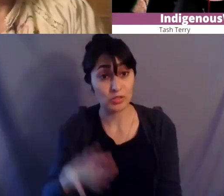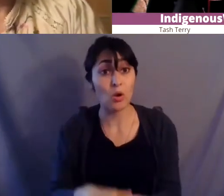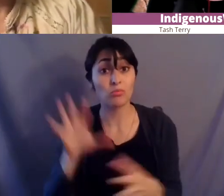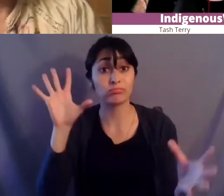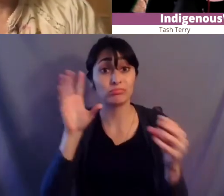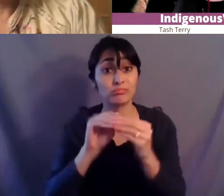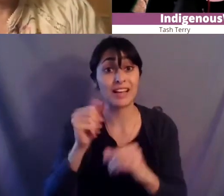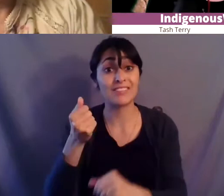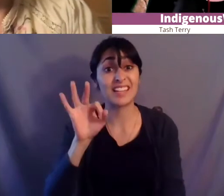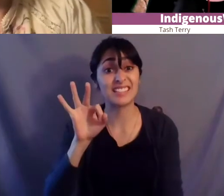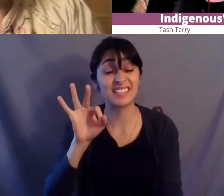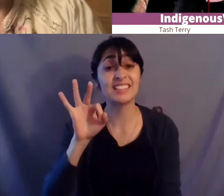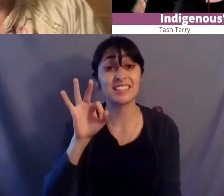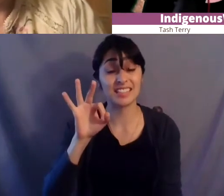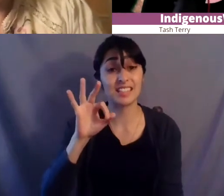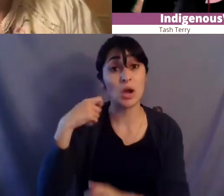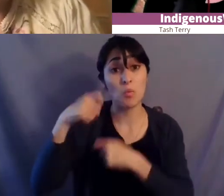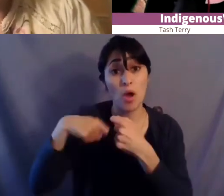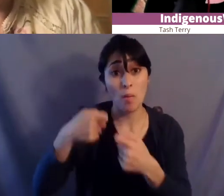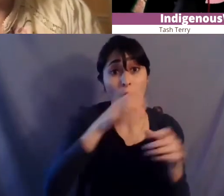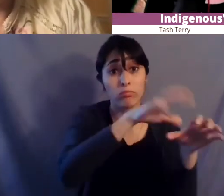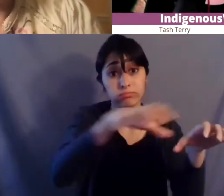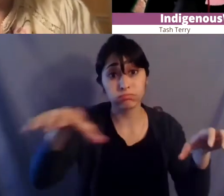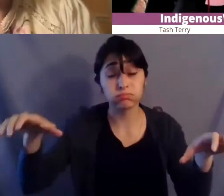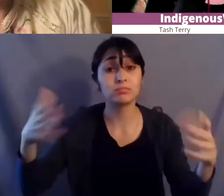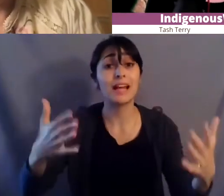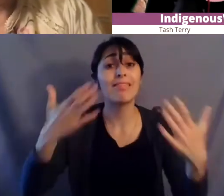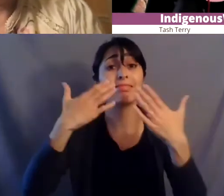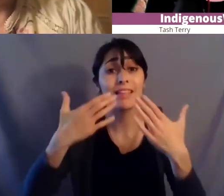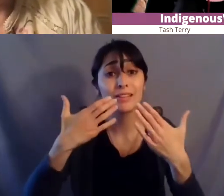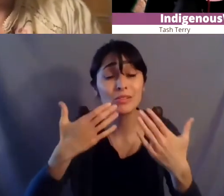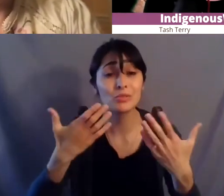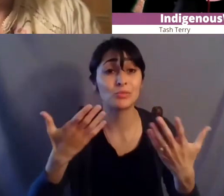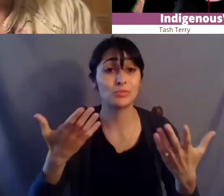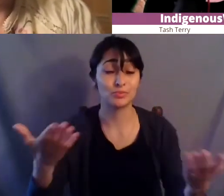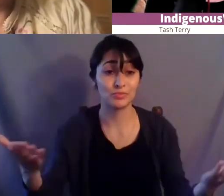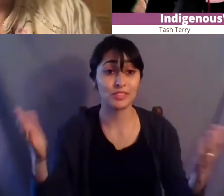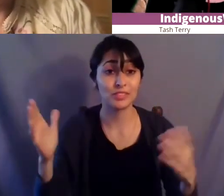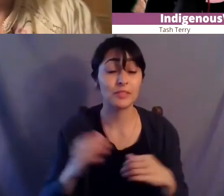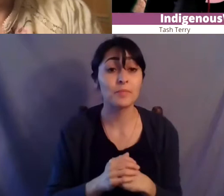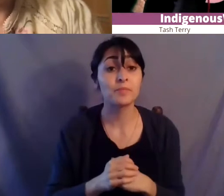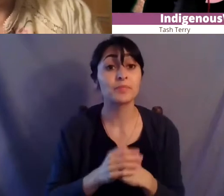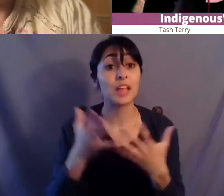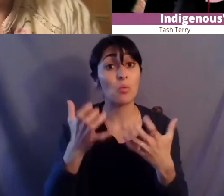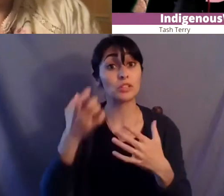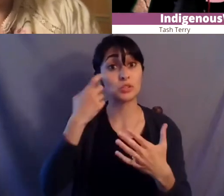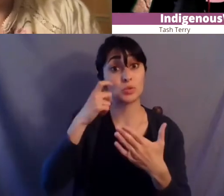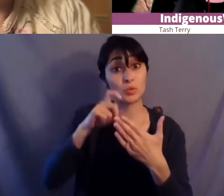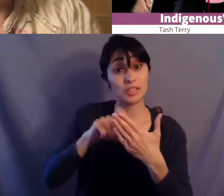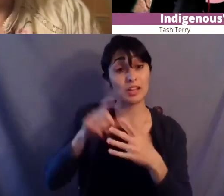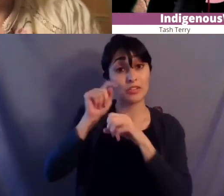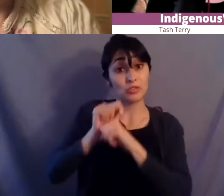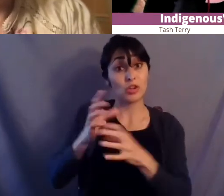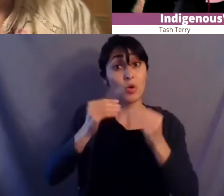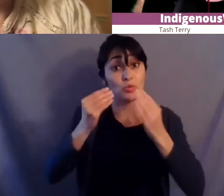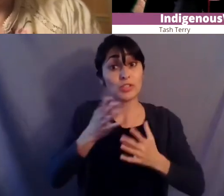pueblo people wherever you are thank you for having us on your land and we'd also like to acknowledge the traditional owners and